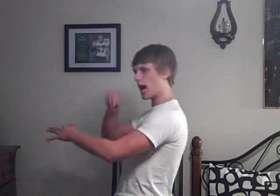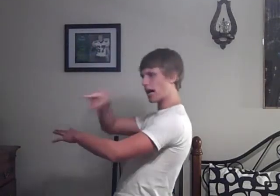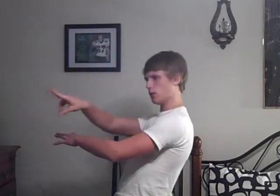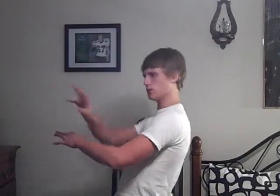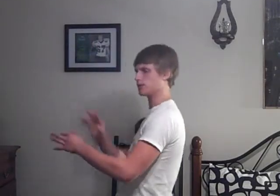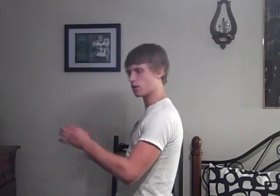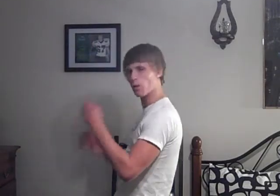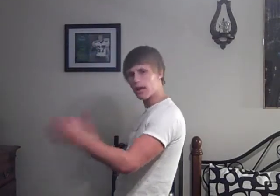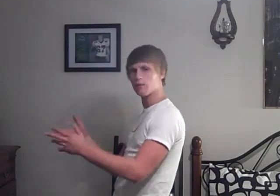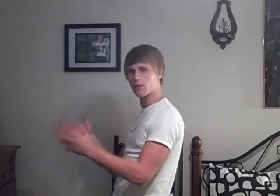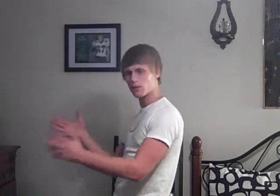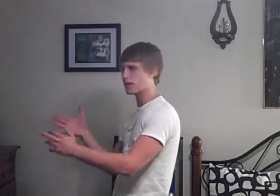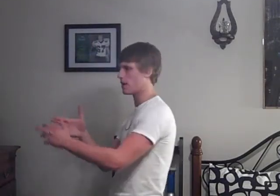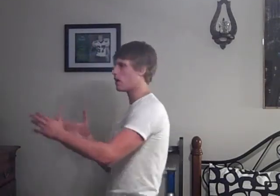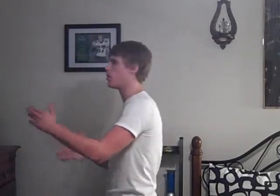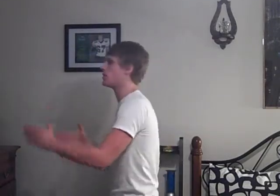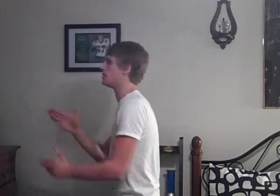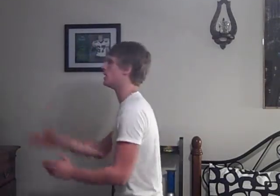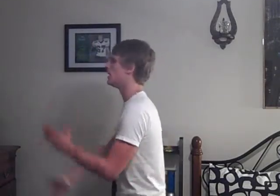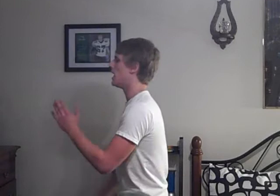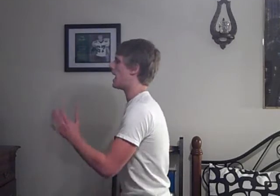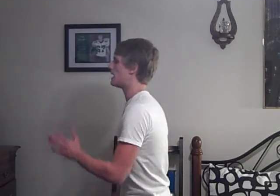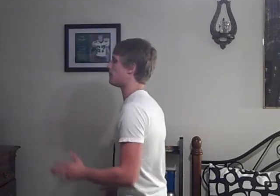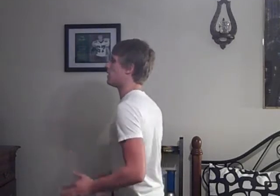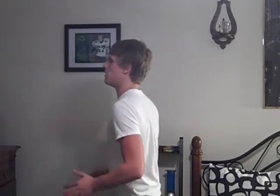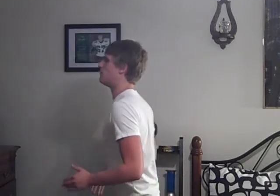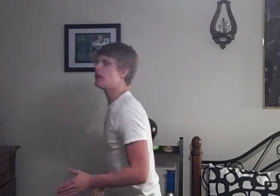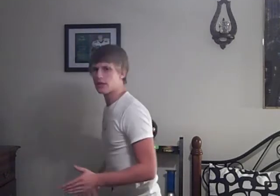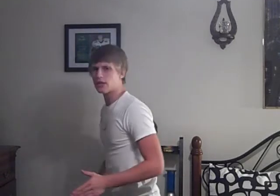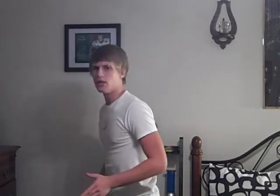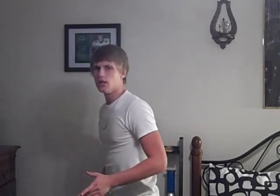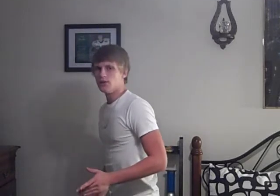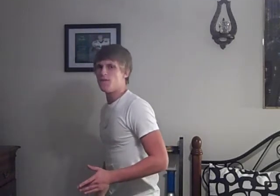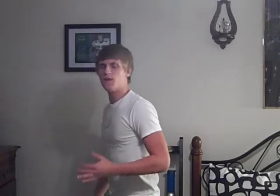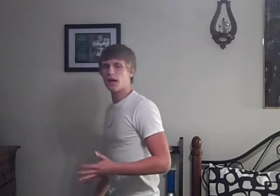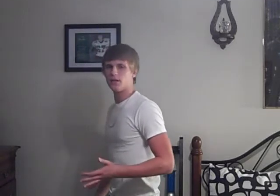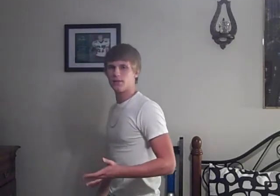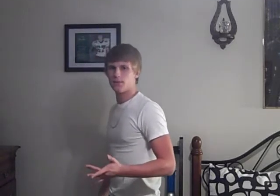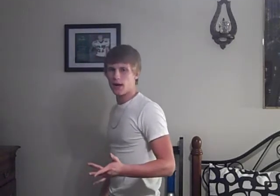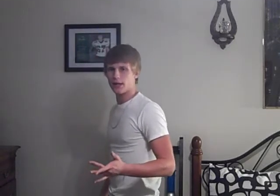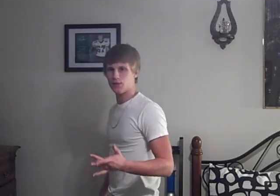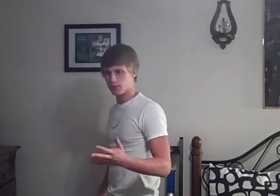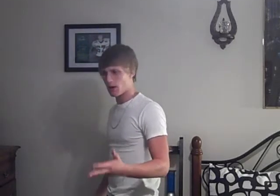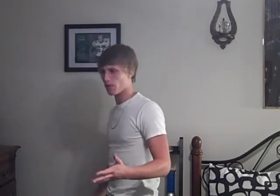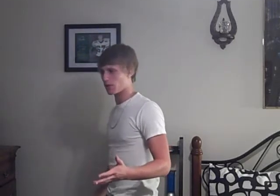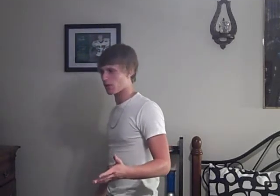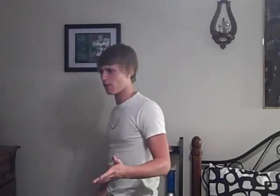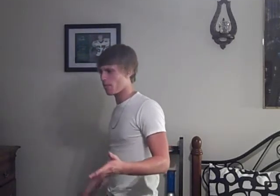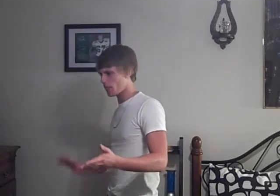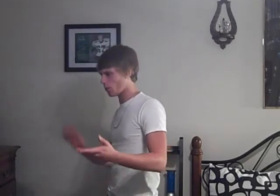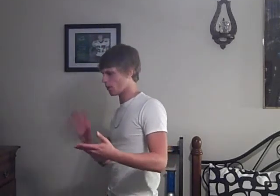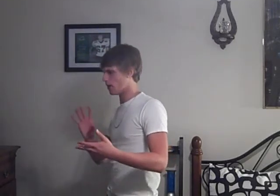aisles Or whatever the freak They call them And then You finally find your mother Or